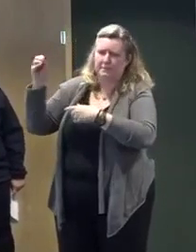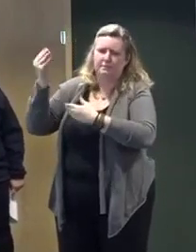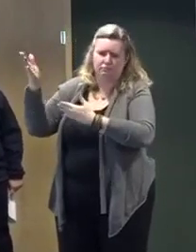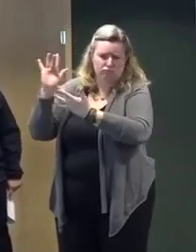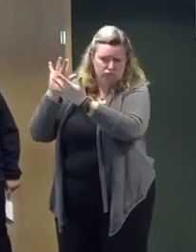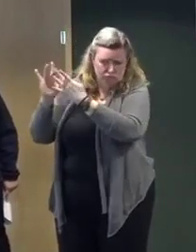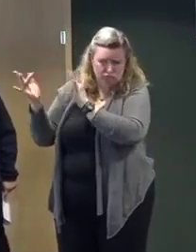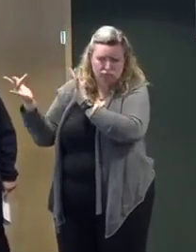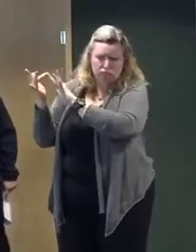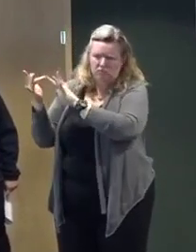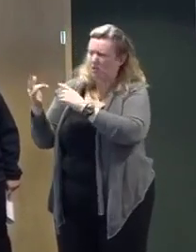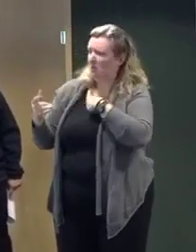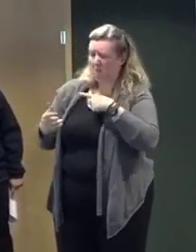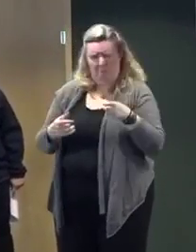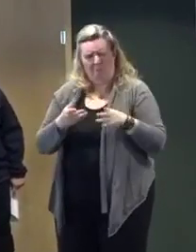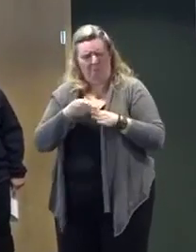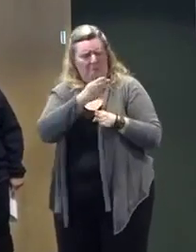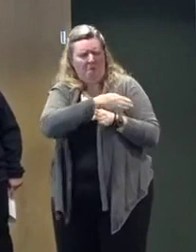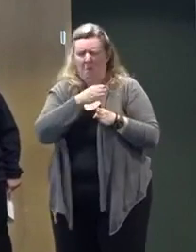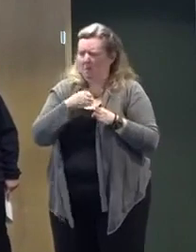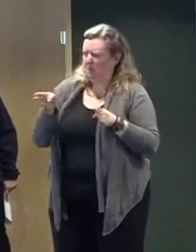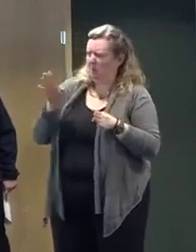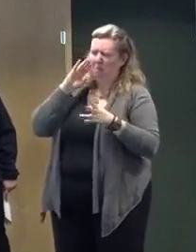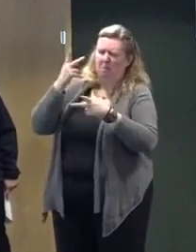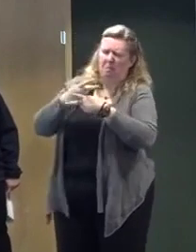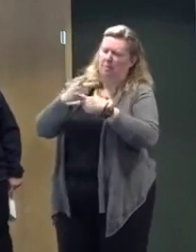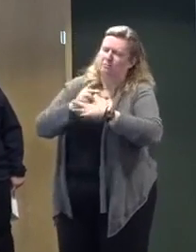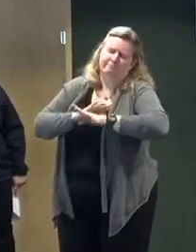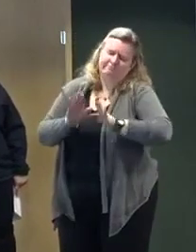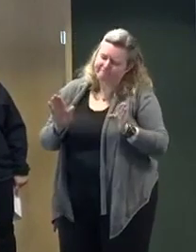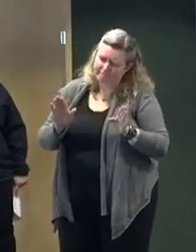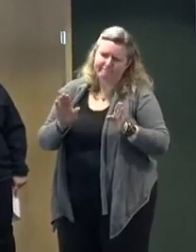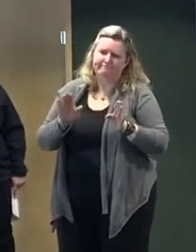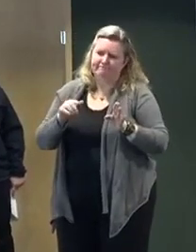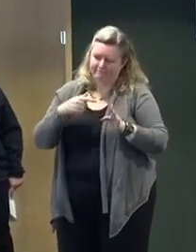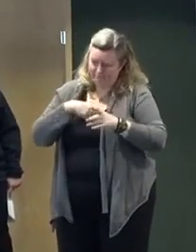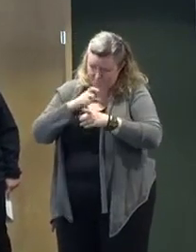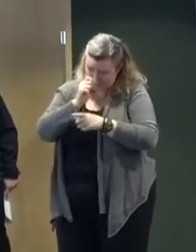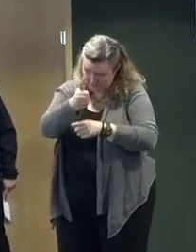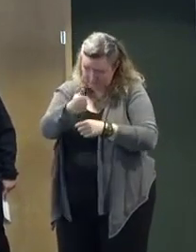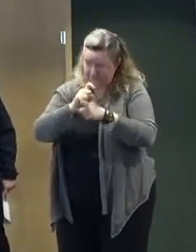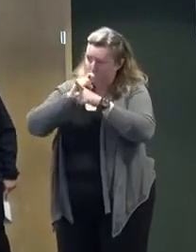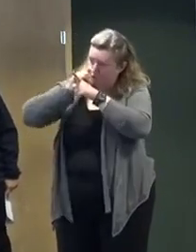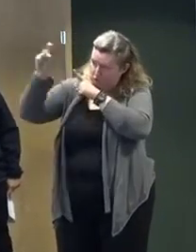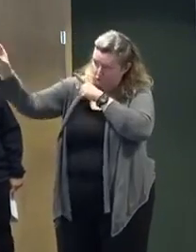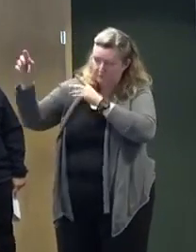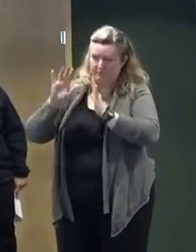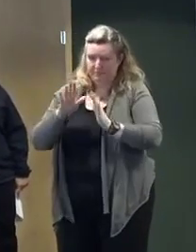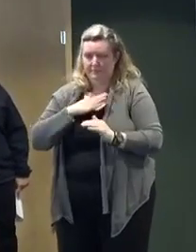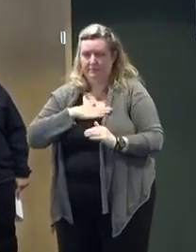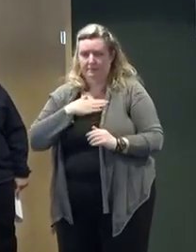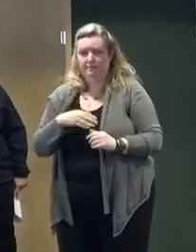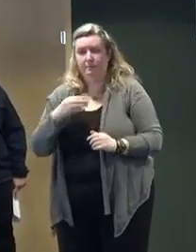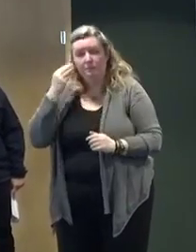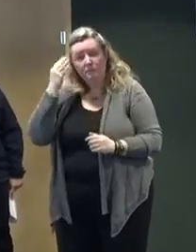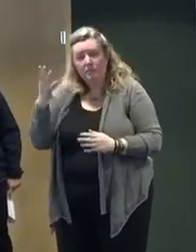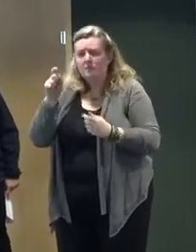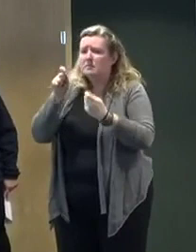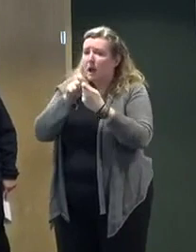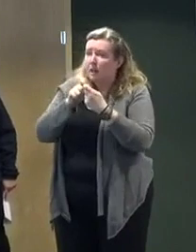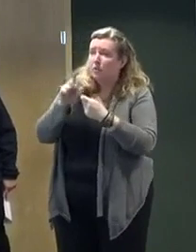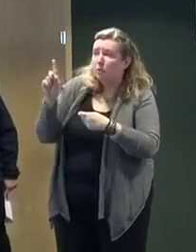They have to know exactly where to go and where to start restoring power.